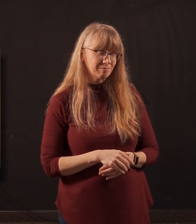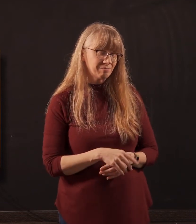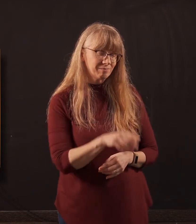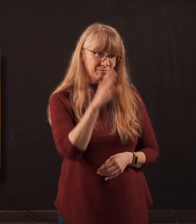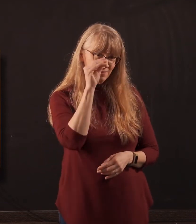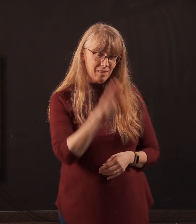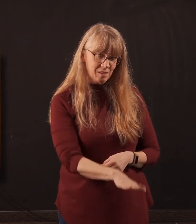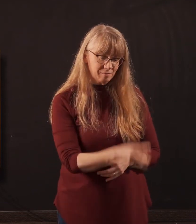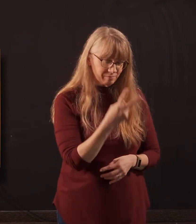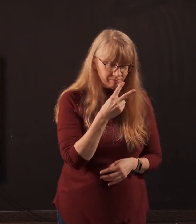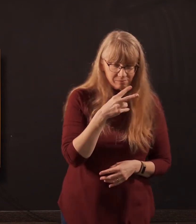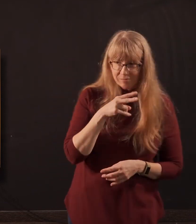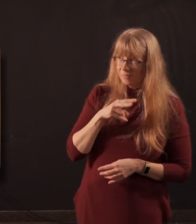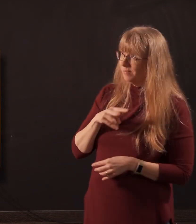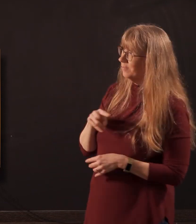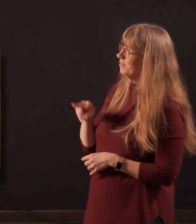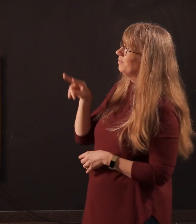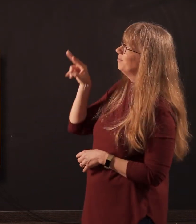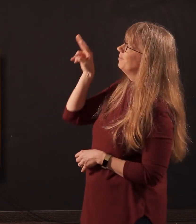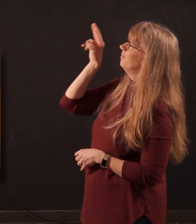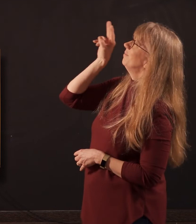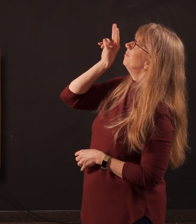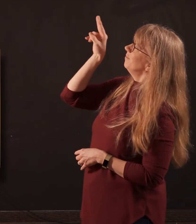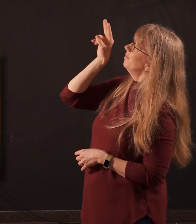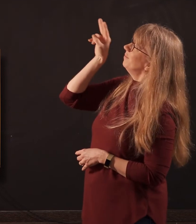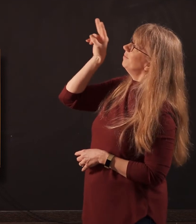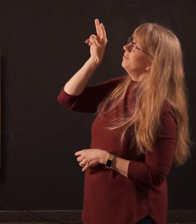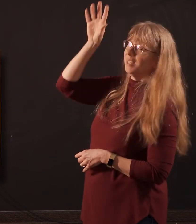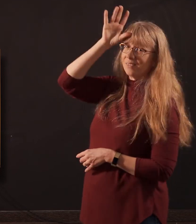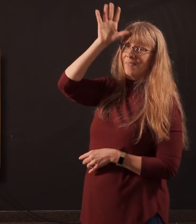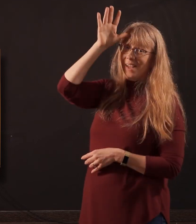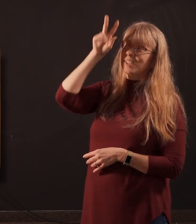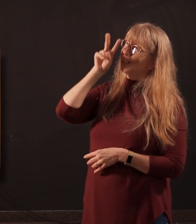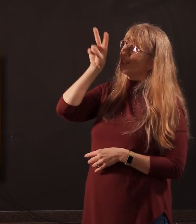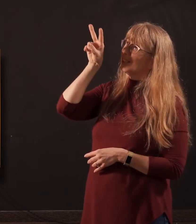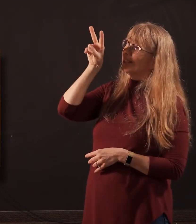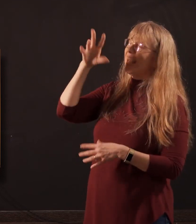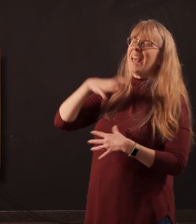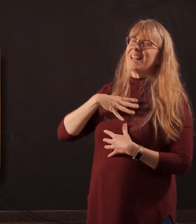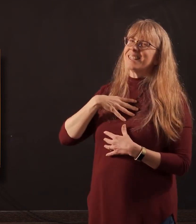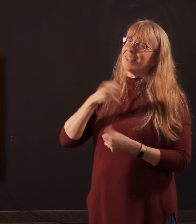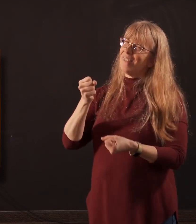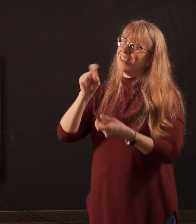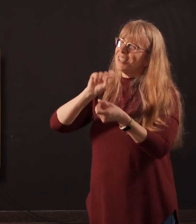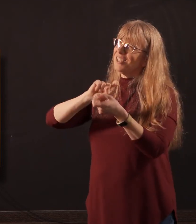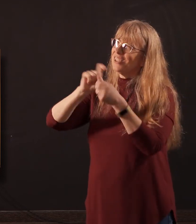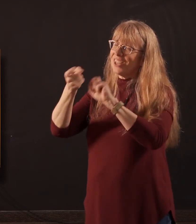And he turns around, and he lifts his eyes towards me, his father. And his confidence changed immediately.